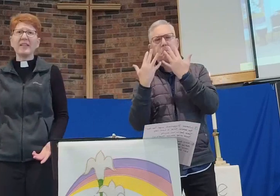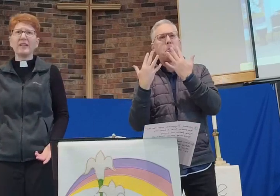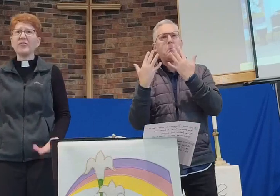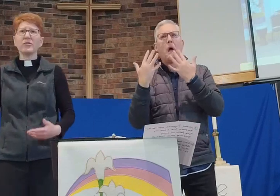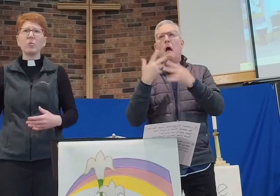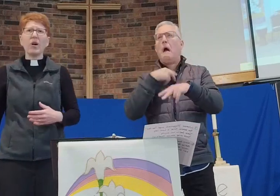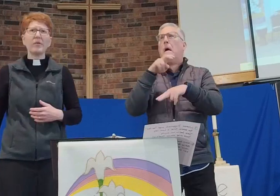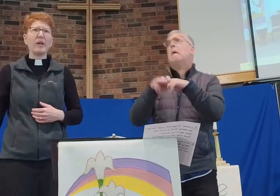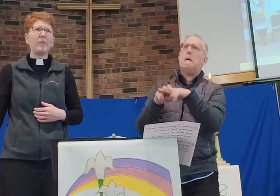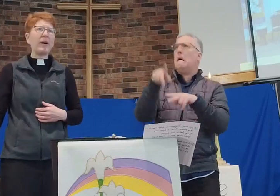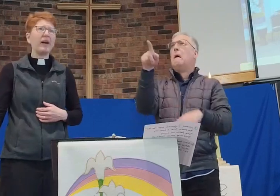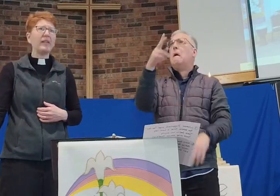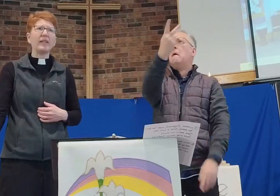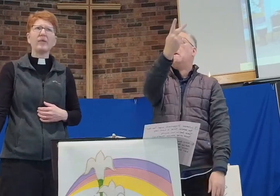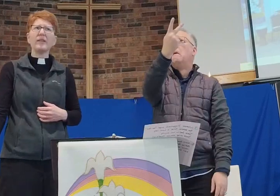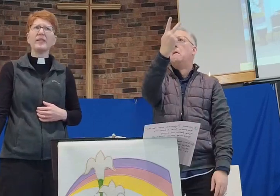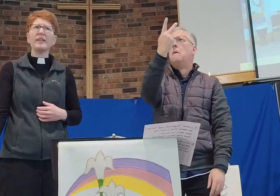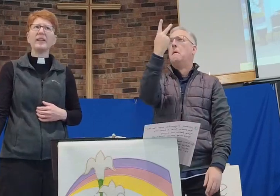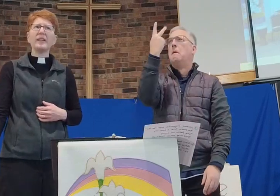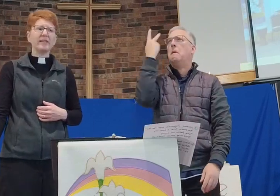there. They just walked right by like they were in a daze.